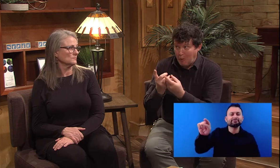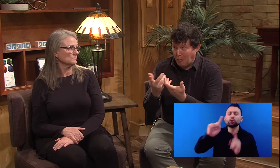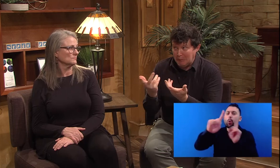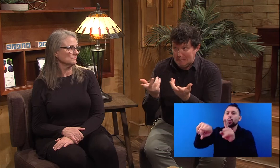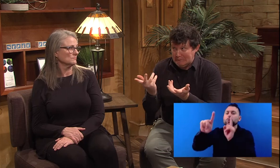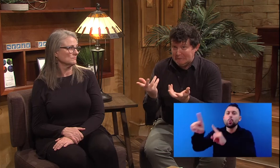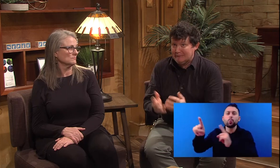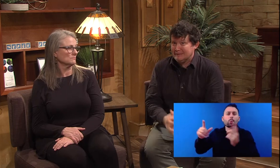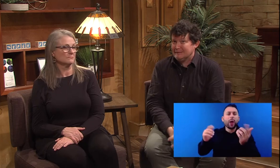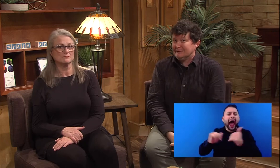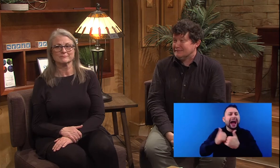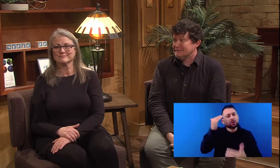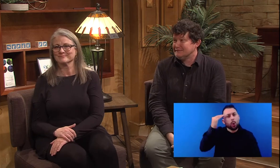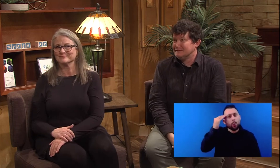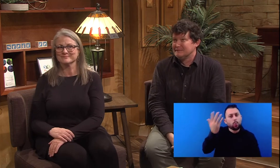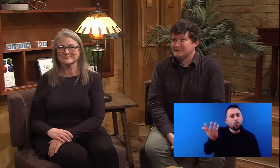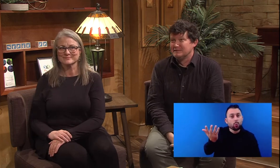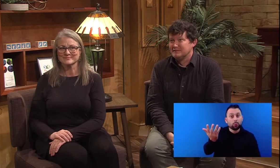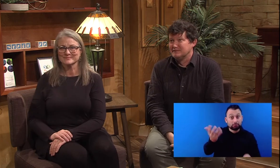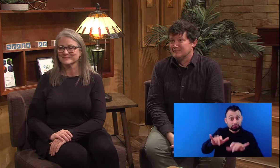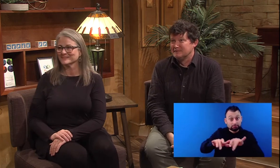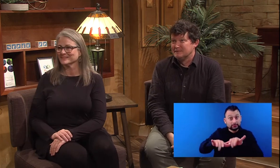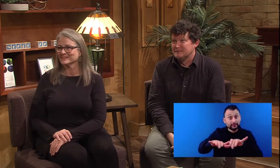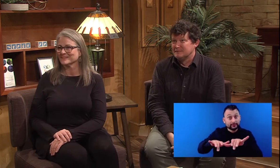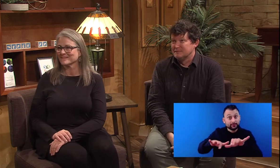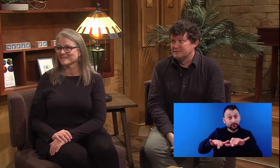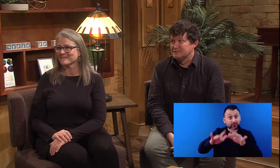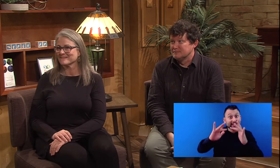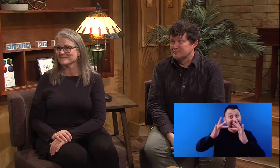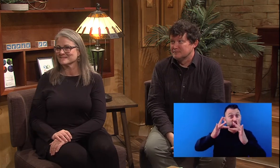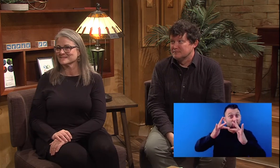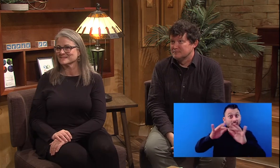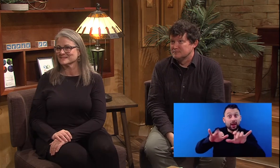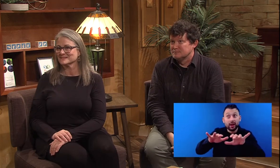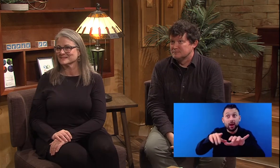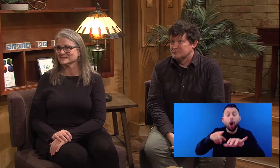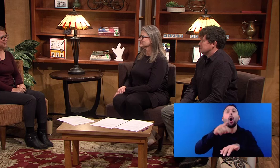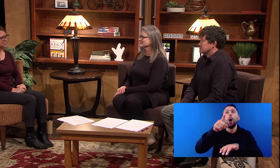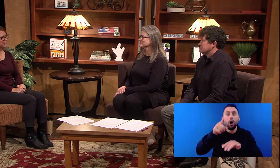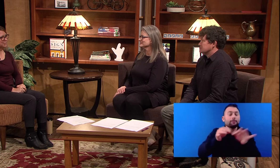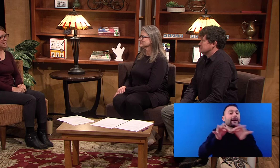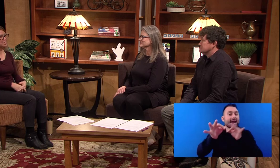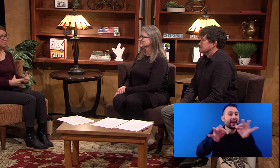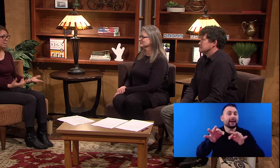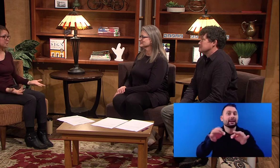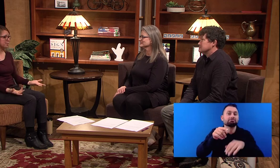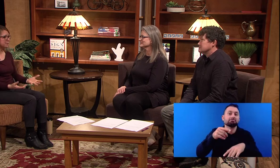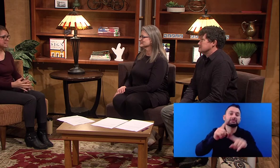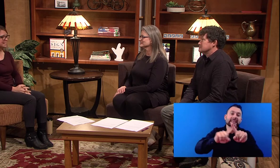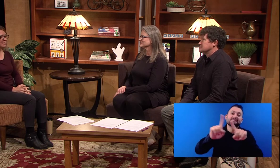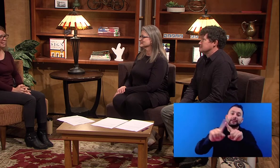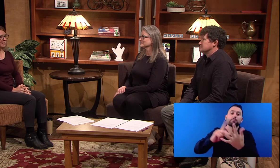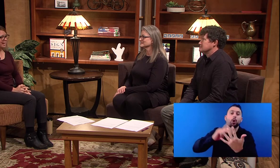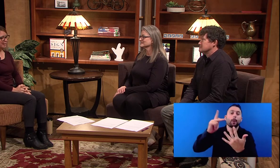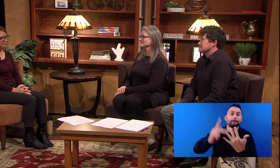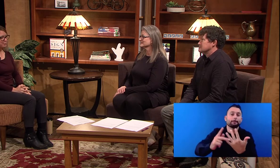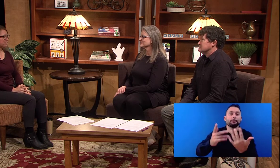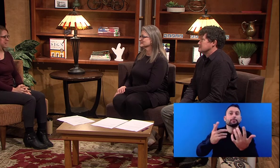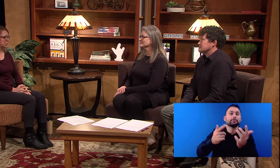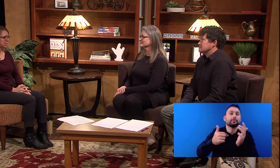go to the health department website or where can we find those resources? Sure. Sure. Yeah. So the health department does have information on